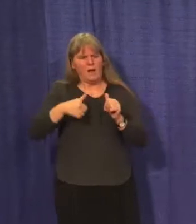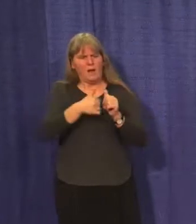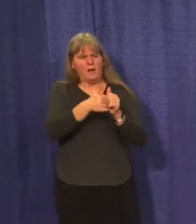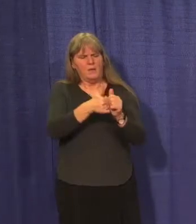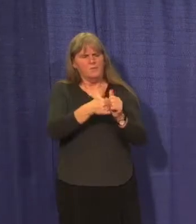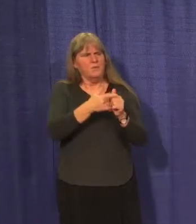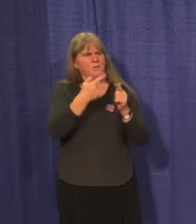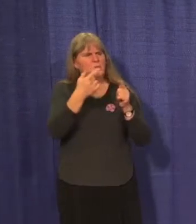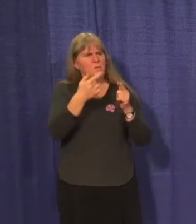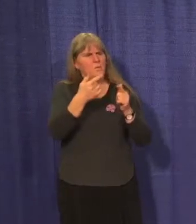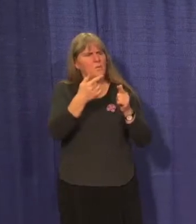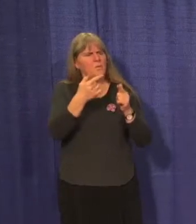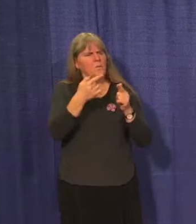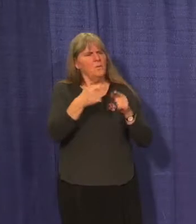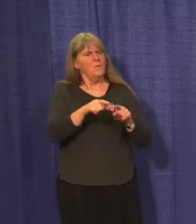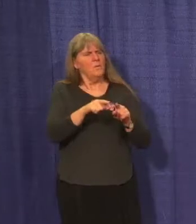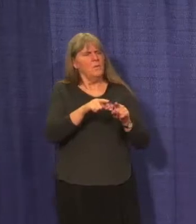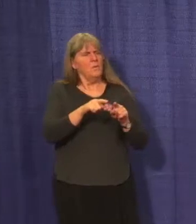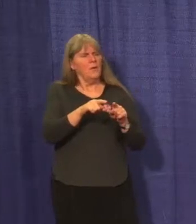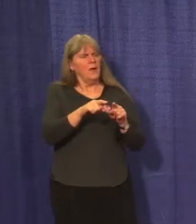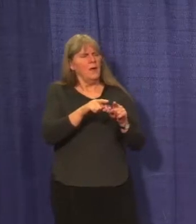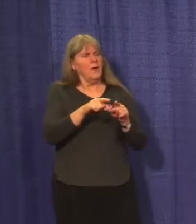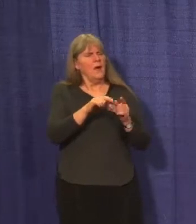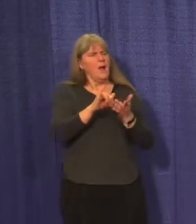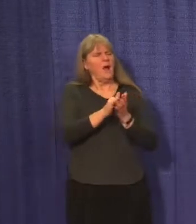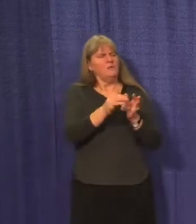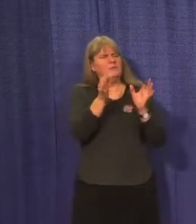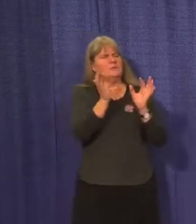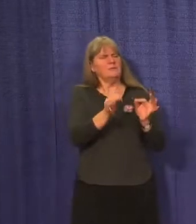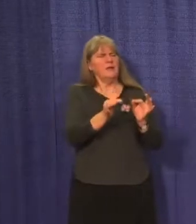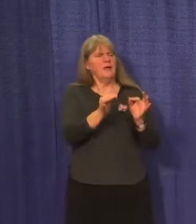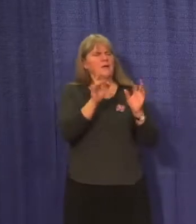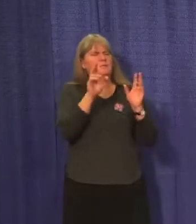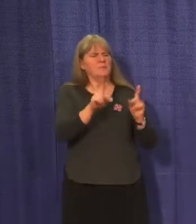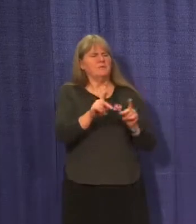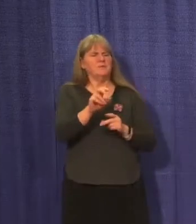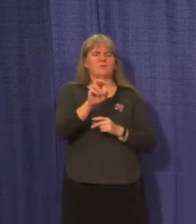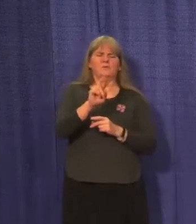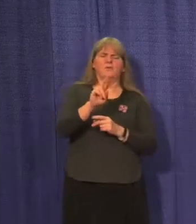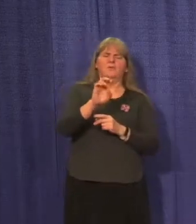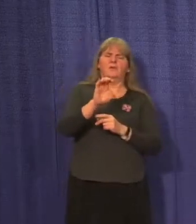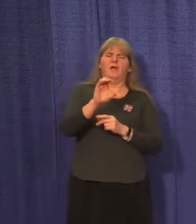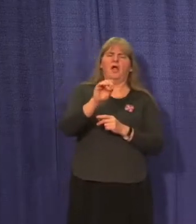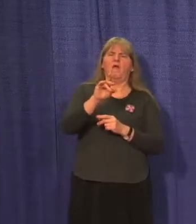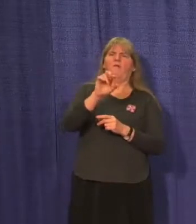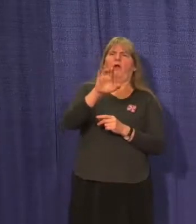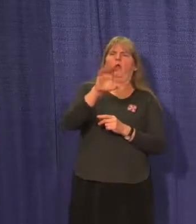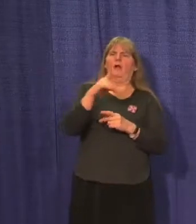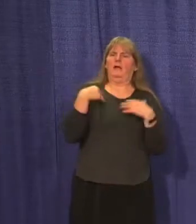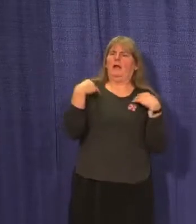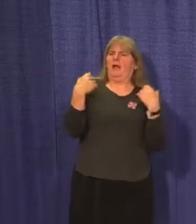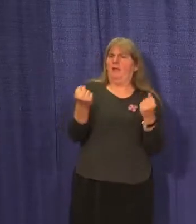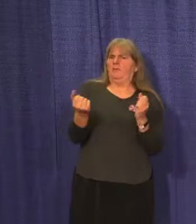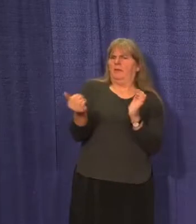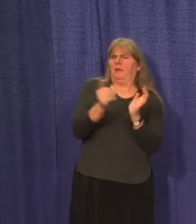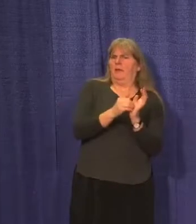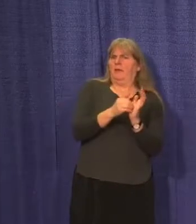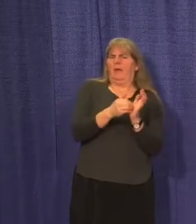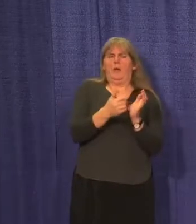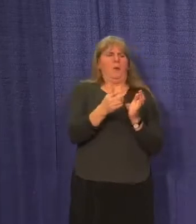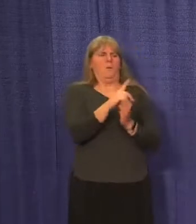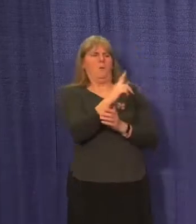when is somebody considered recovered from COVID-19, just given the inconsistent nature of the symptoms associated with it?